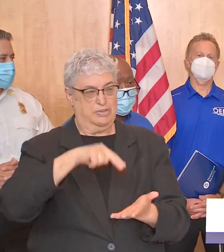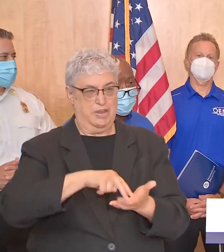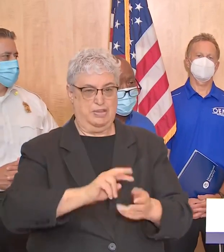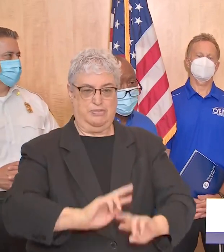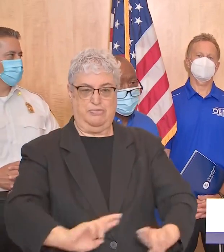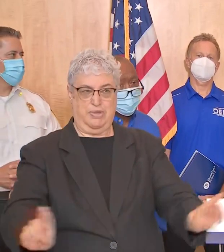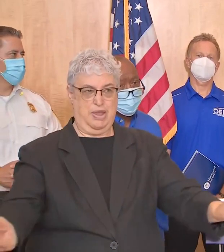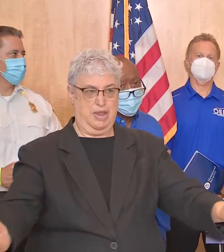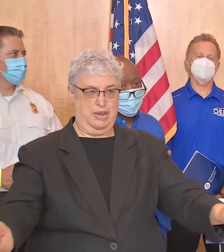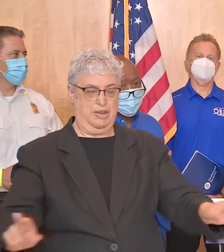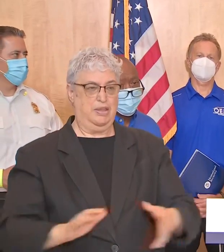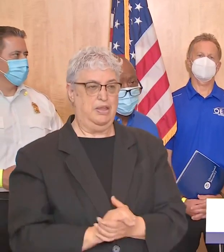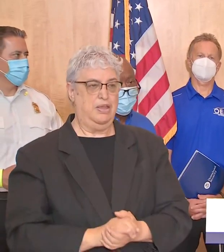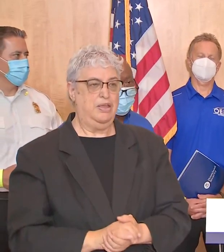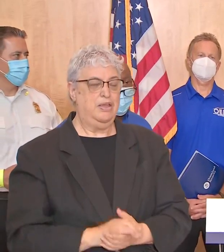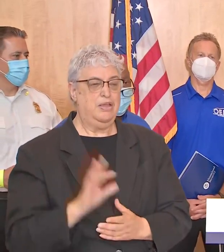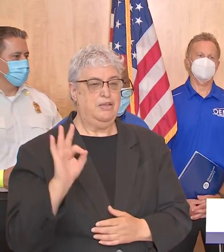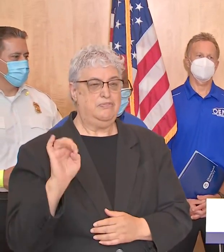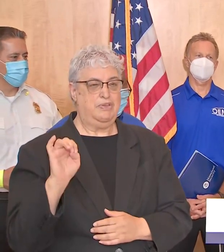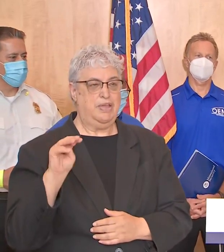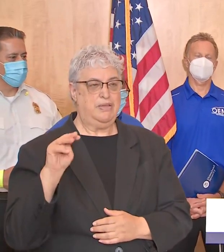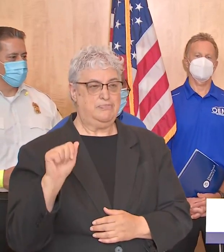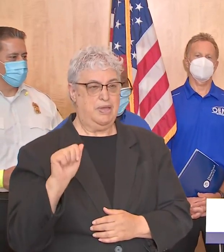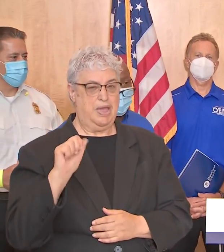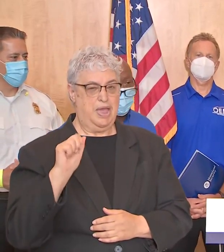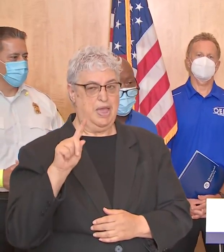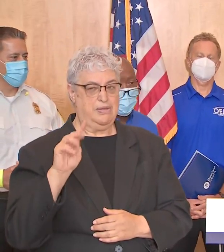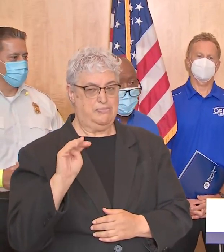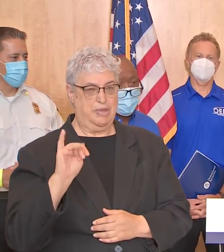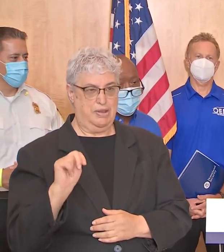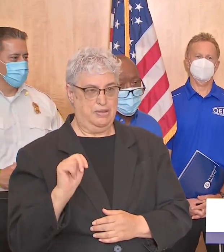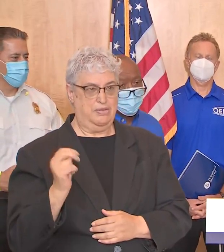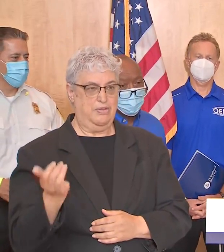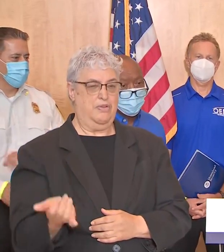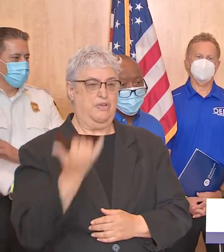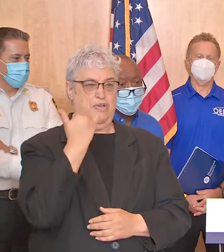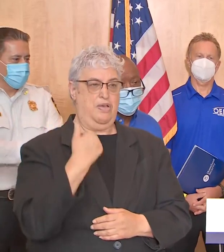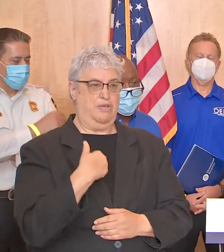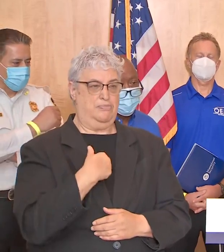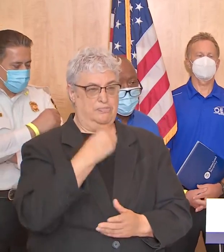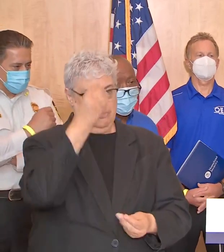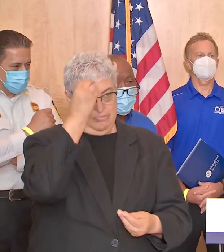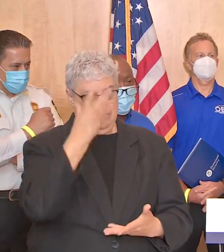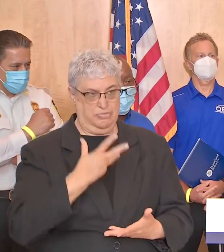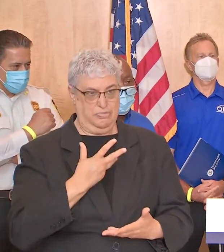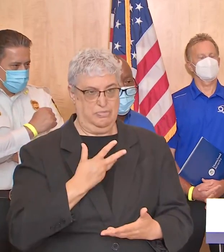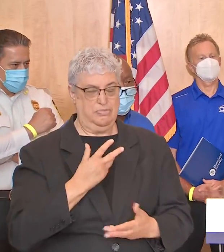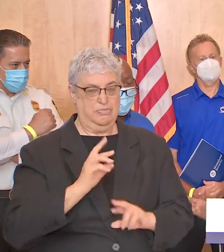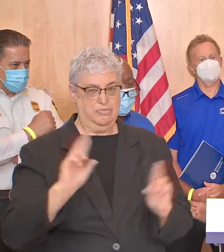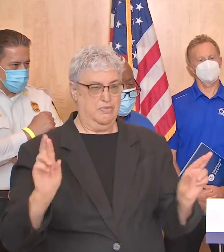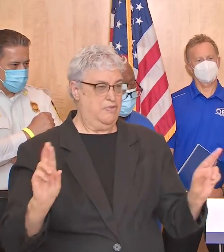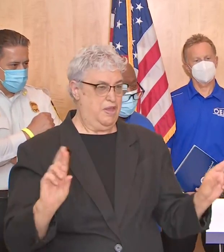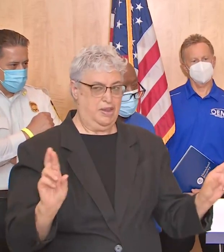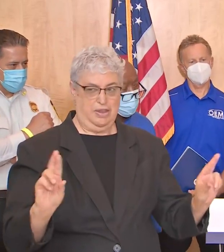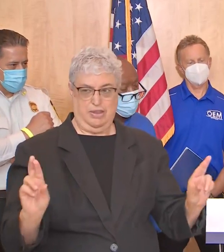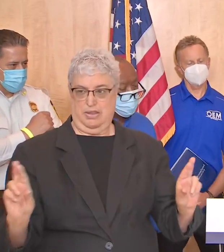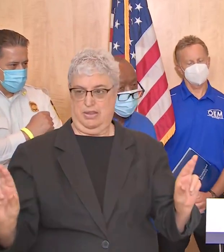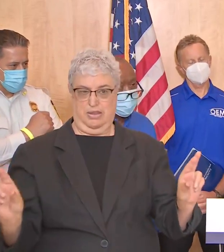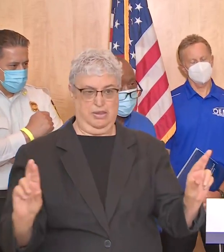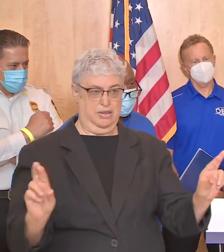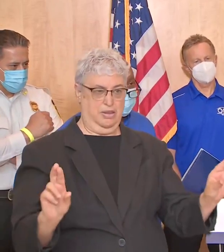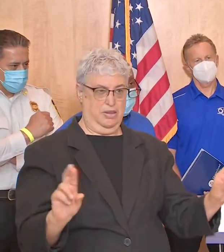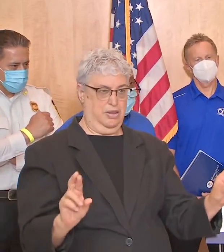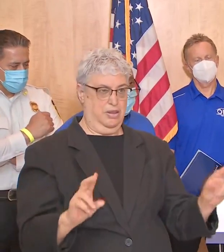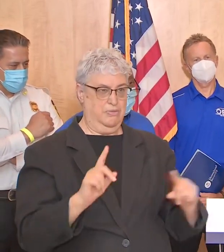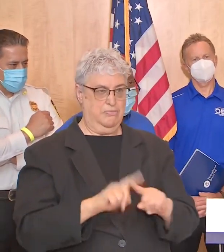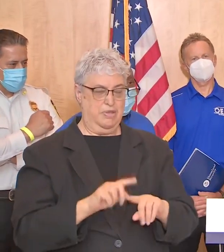i want to thank the fema administrator who called me to indicate that they are standing ready depending on